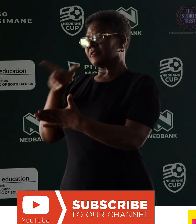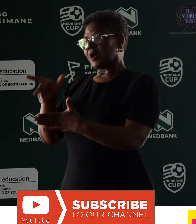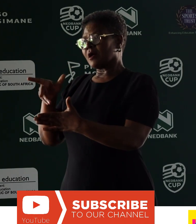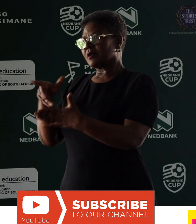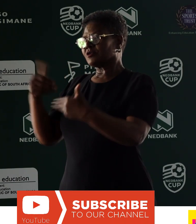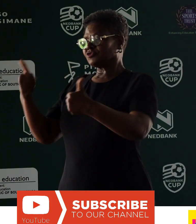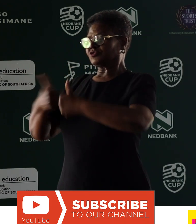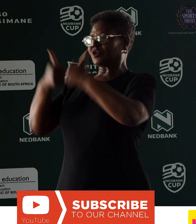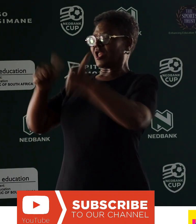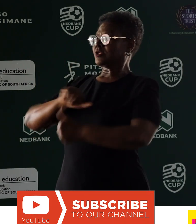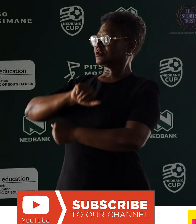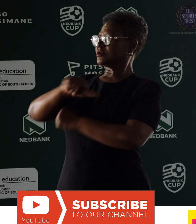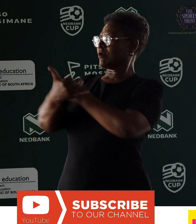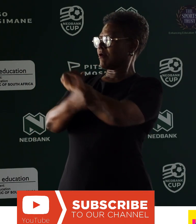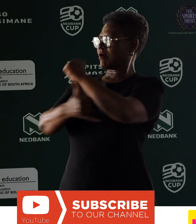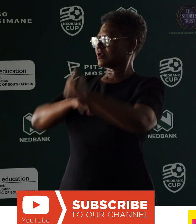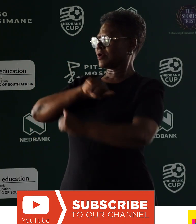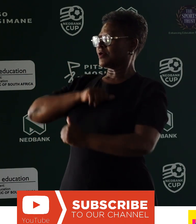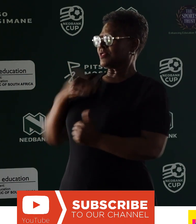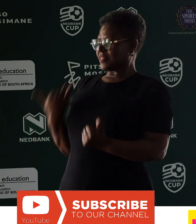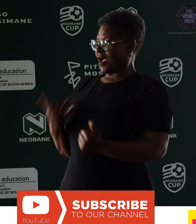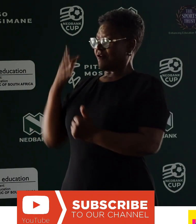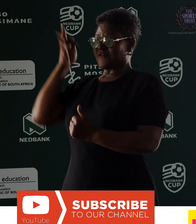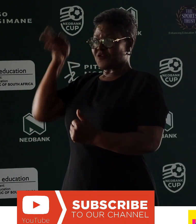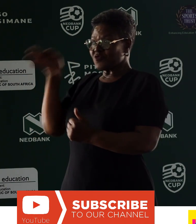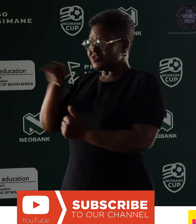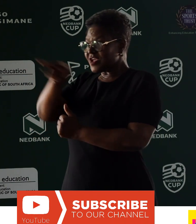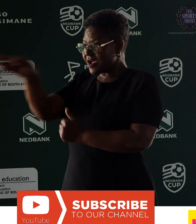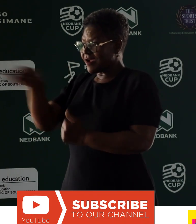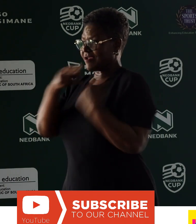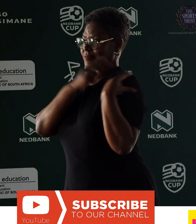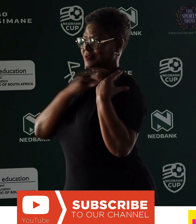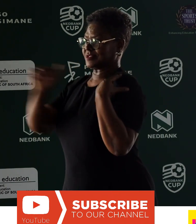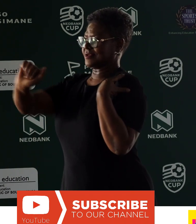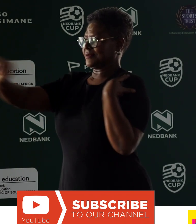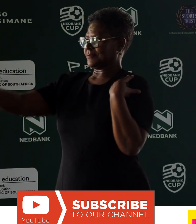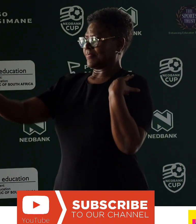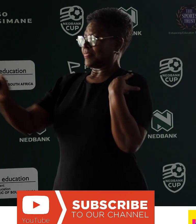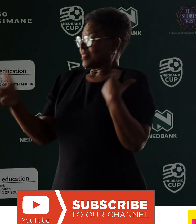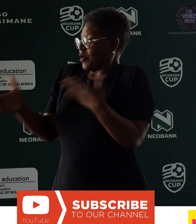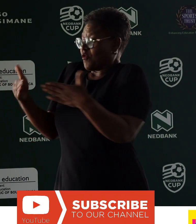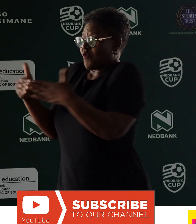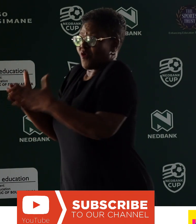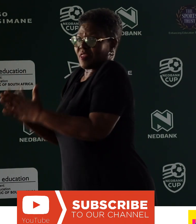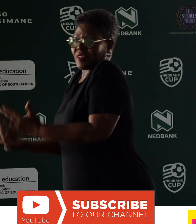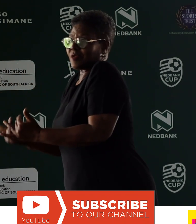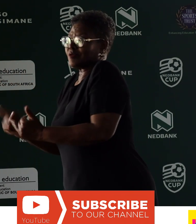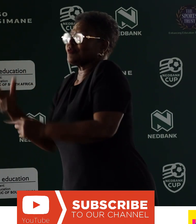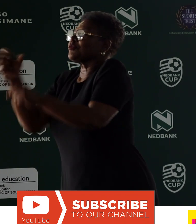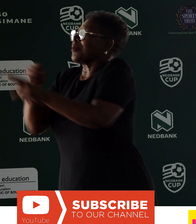the country is facing. So the future is in your hands. So the future is in your hands.